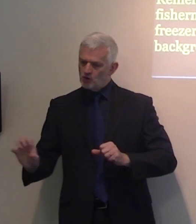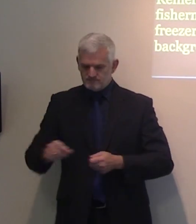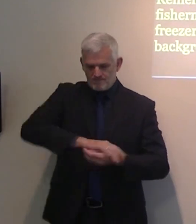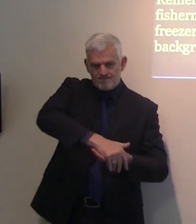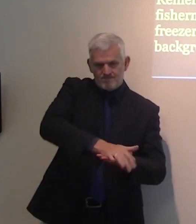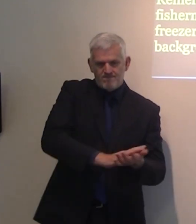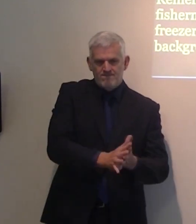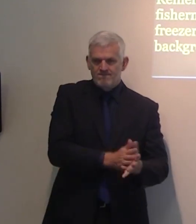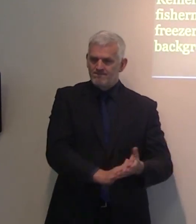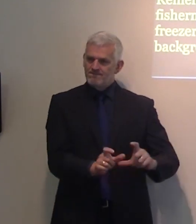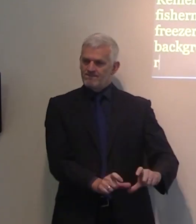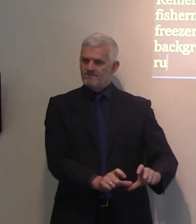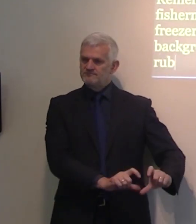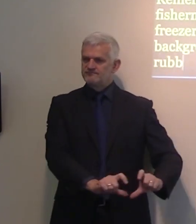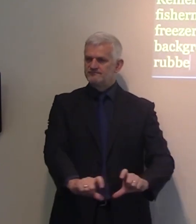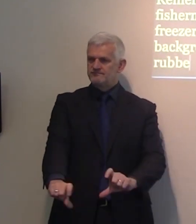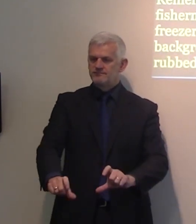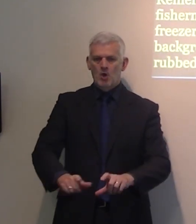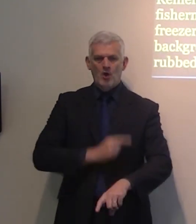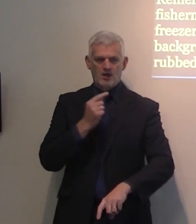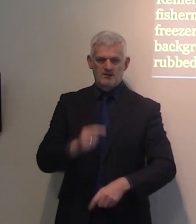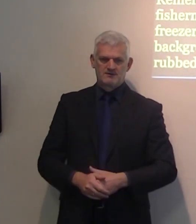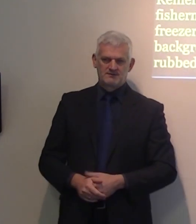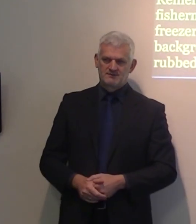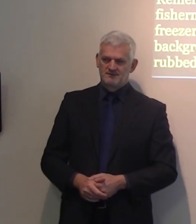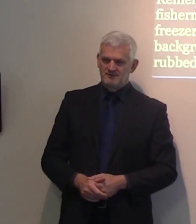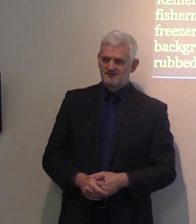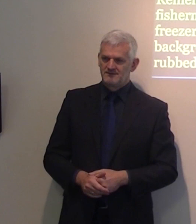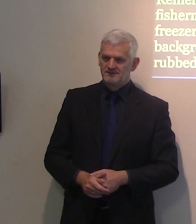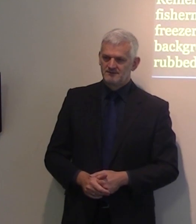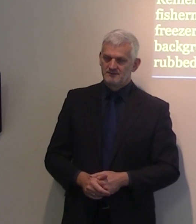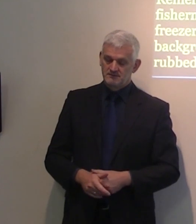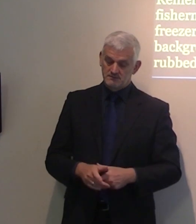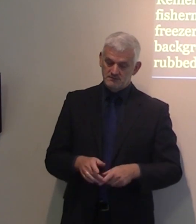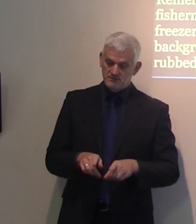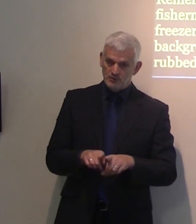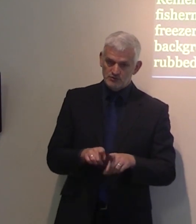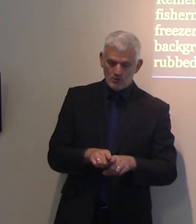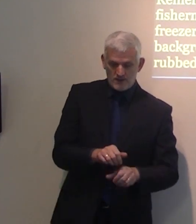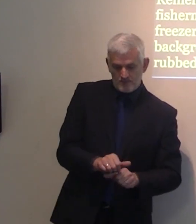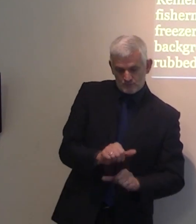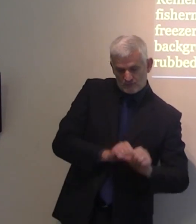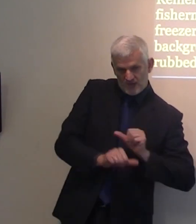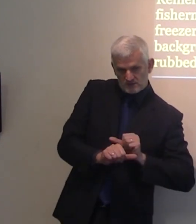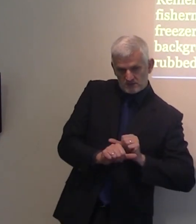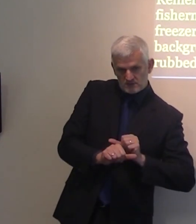And actually, to prevent and to protect is the number one